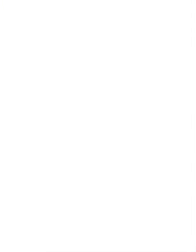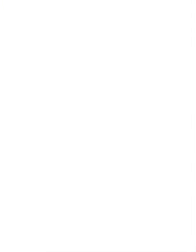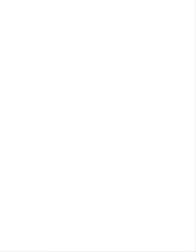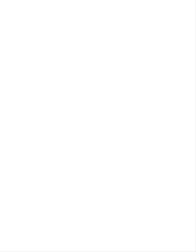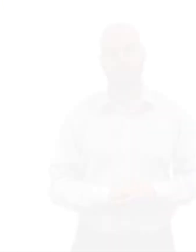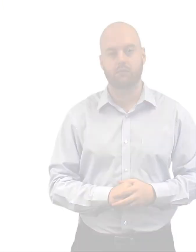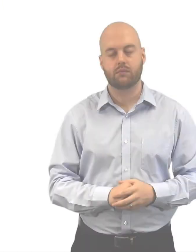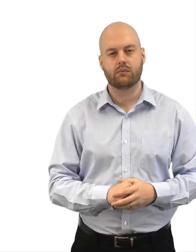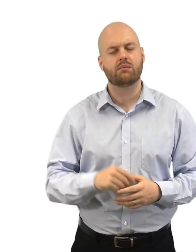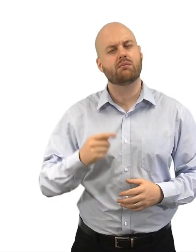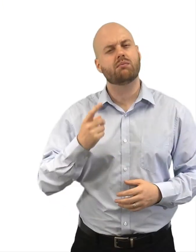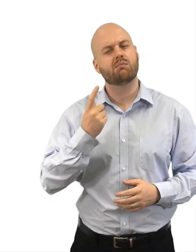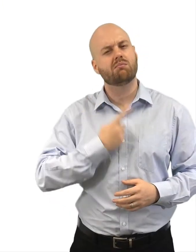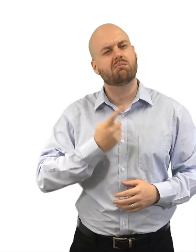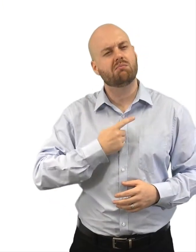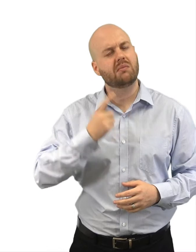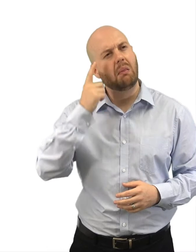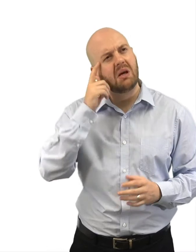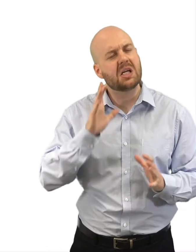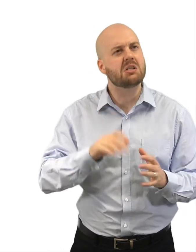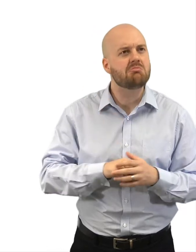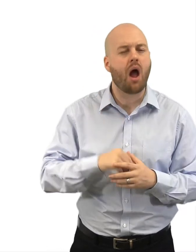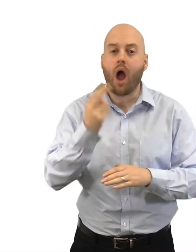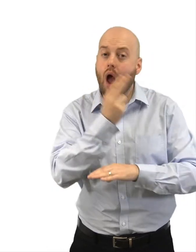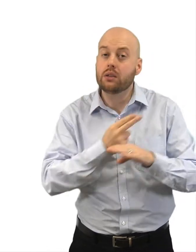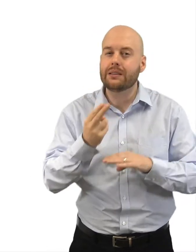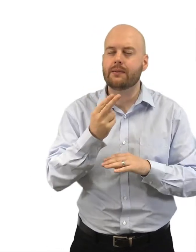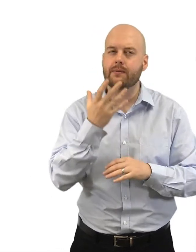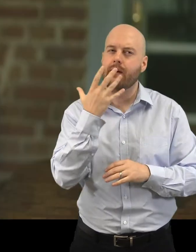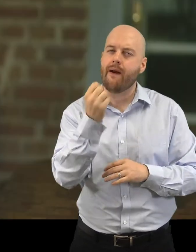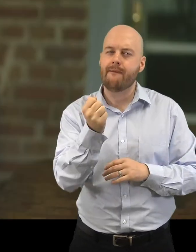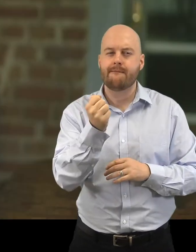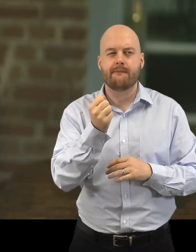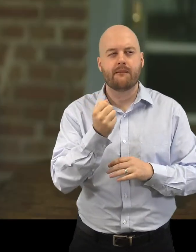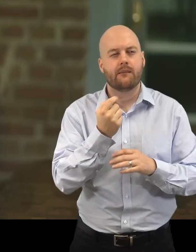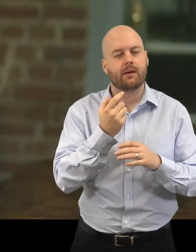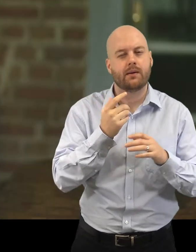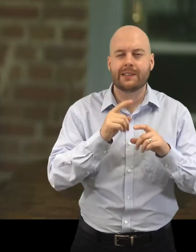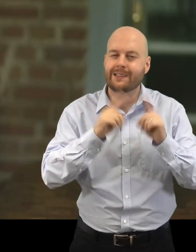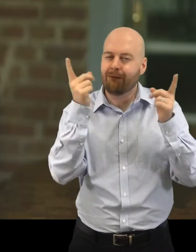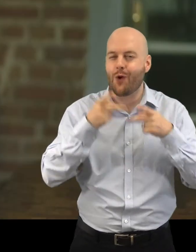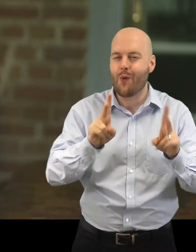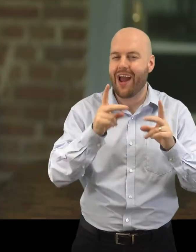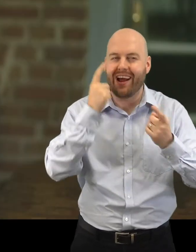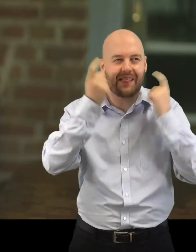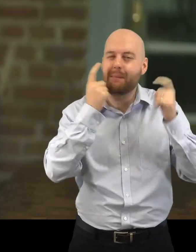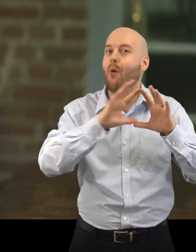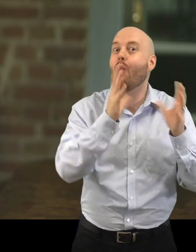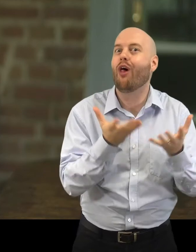I think artists they have a certain way of thinking about the world that helps